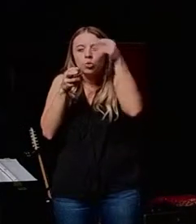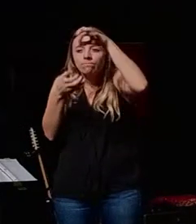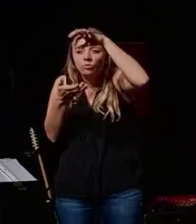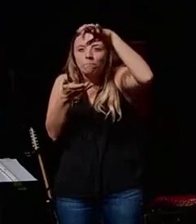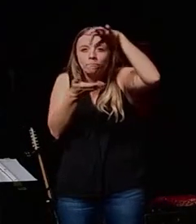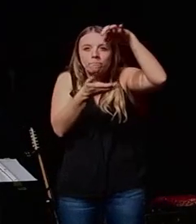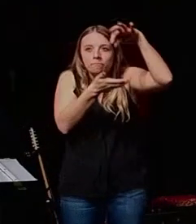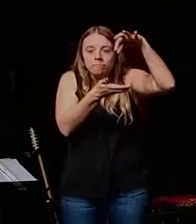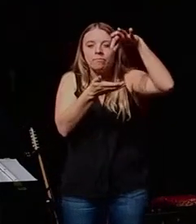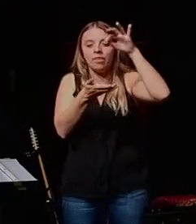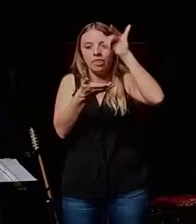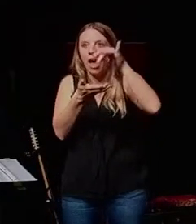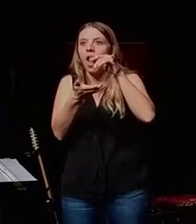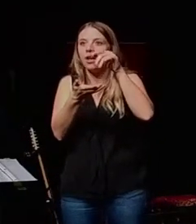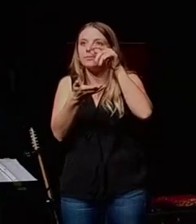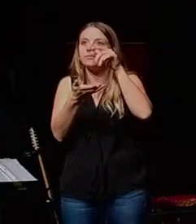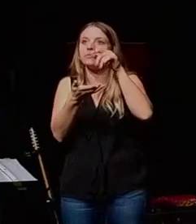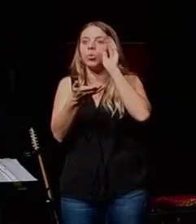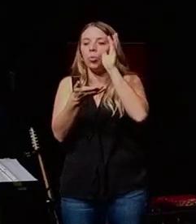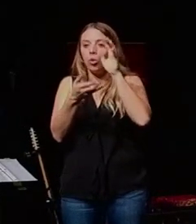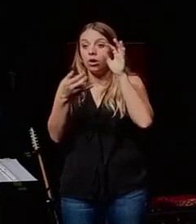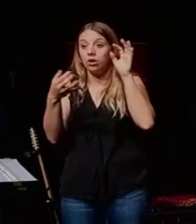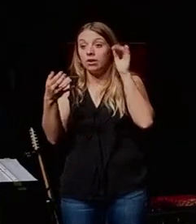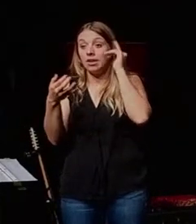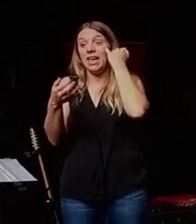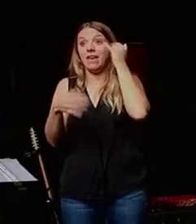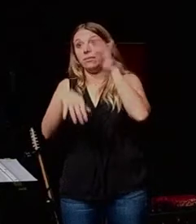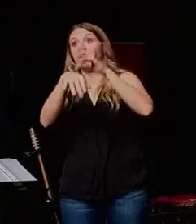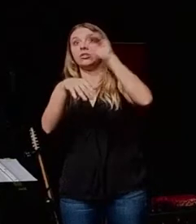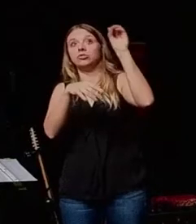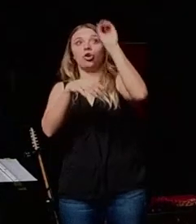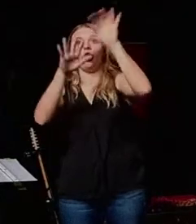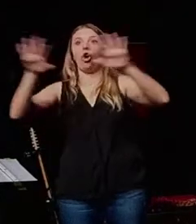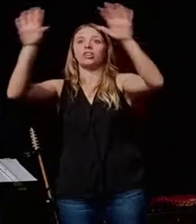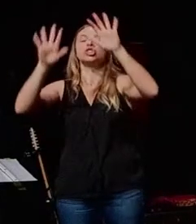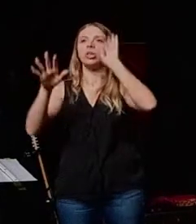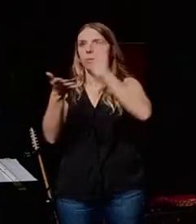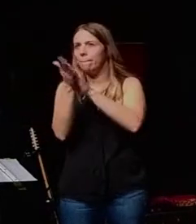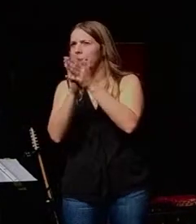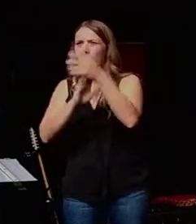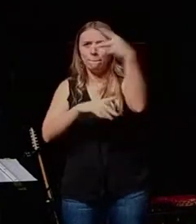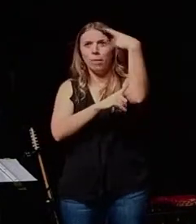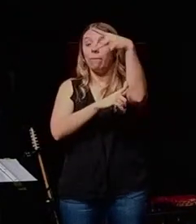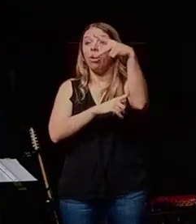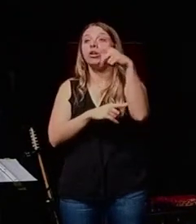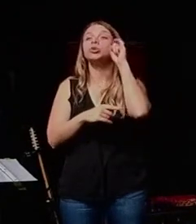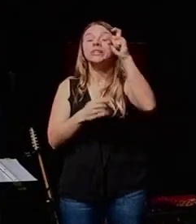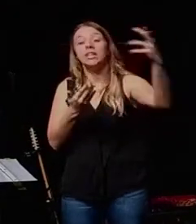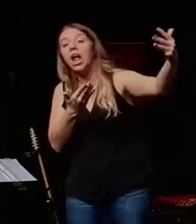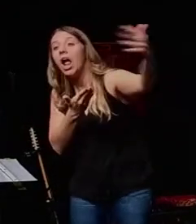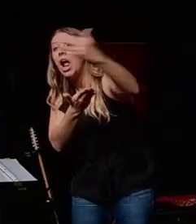that would, in contact with oxygen, be turned purple. And you would require 10,000 of those snails